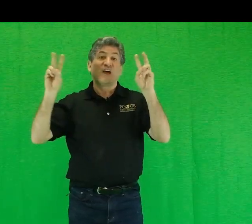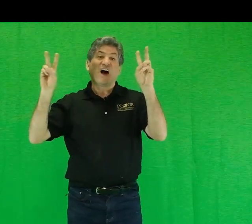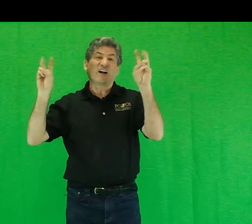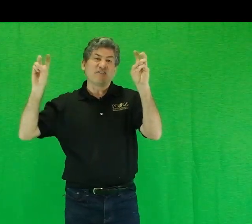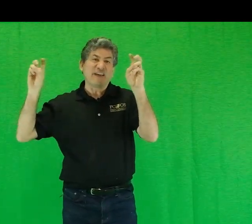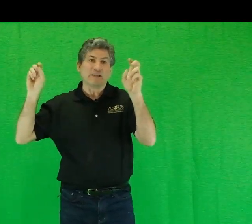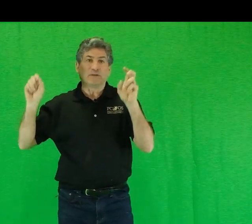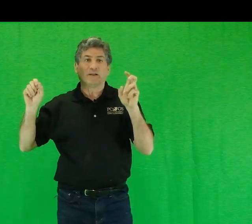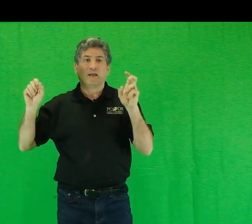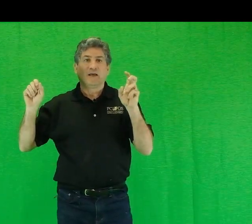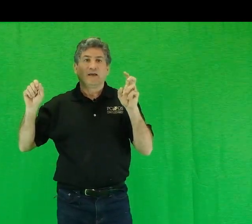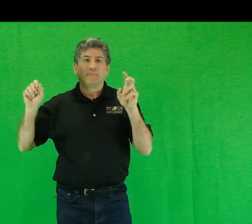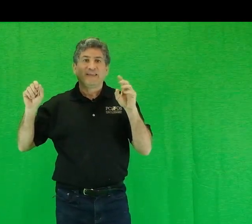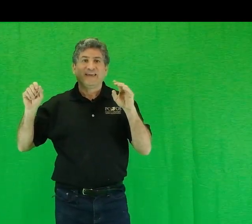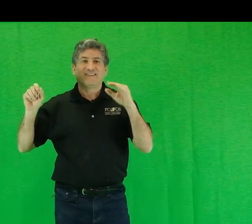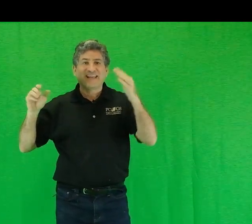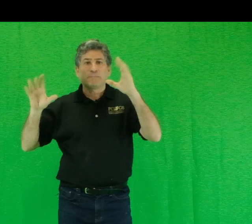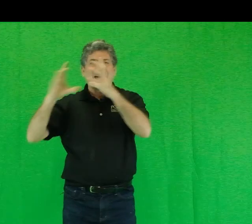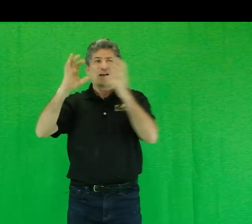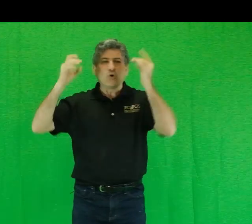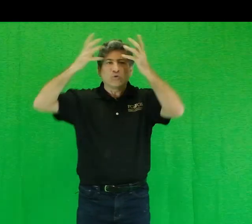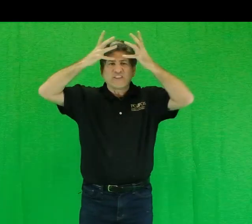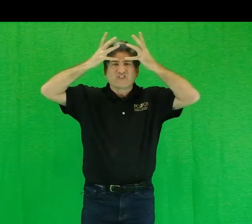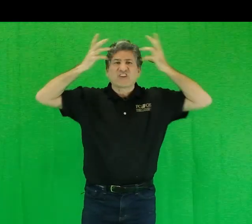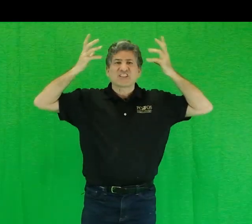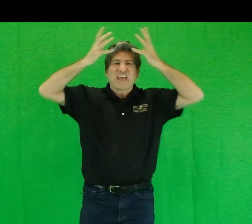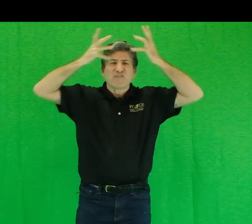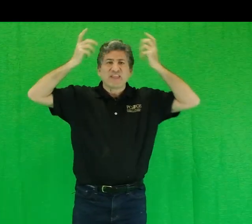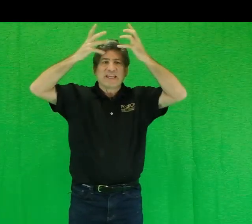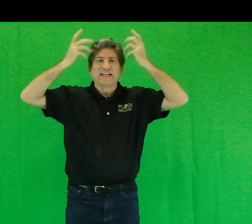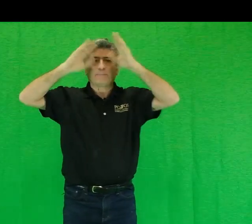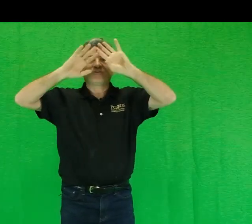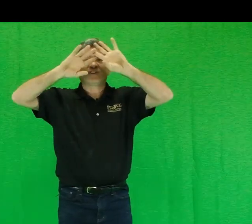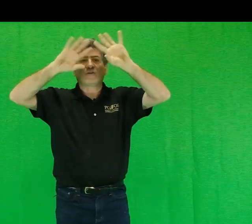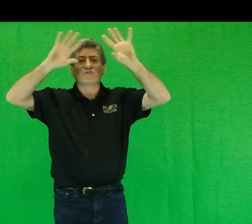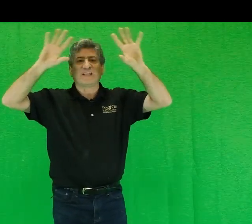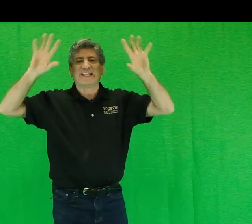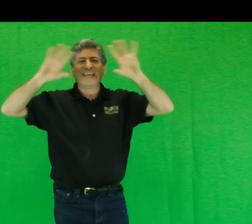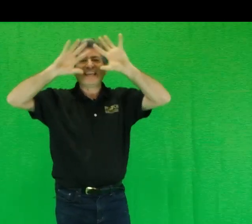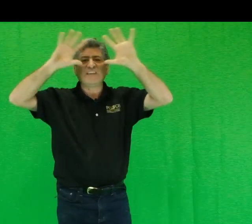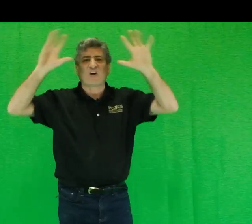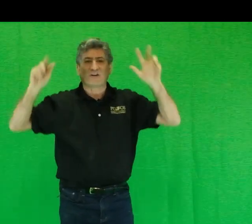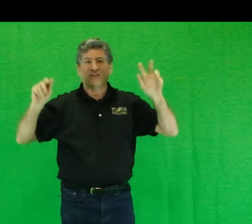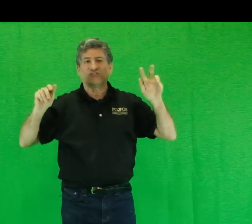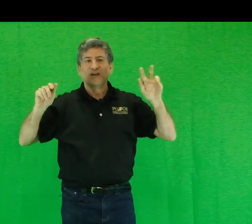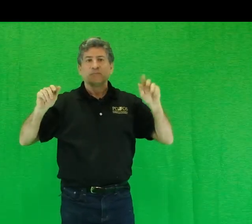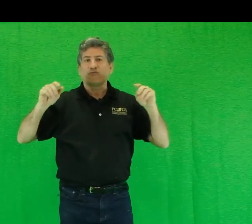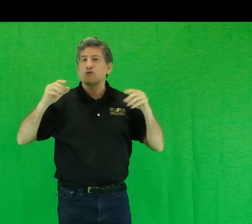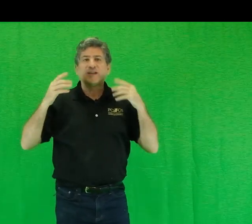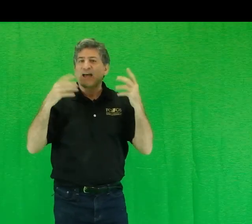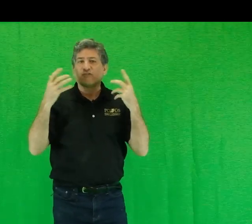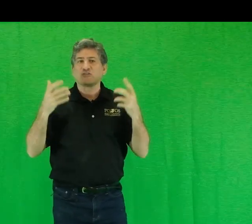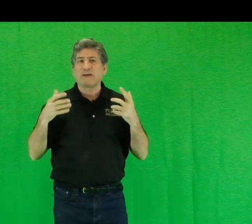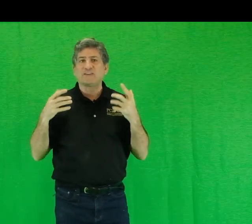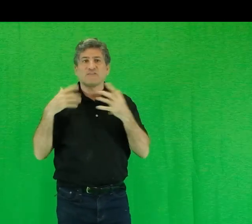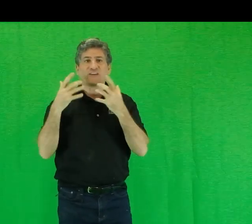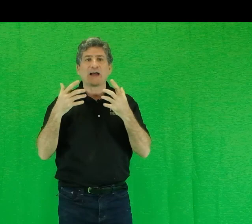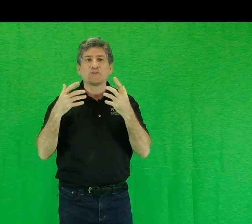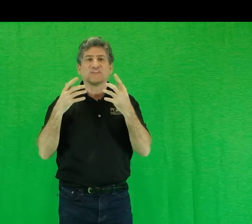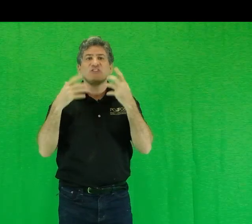unavailable. It's like a black hole that sucks everything in and obscures it in inky darkness before you can ever spend enough time with it to